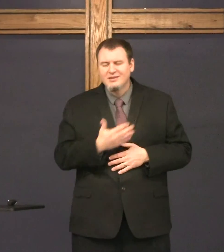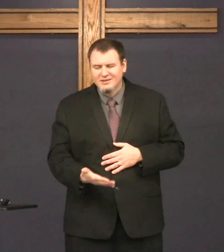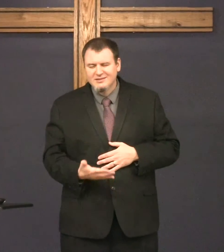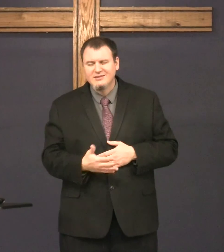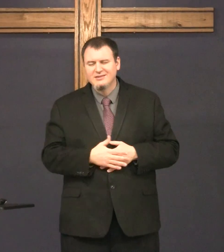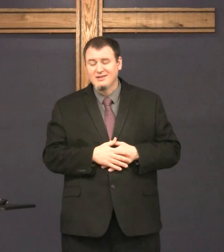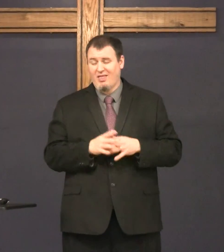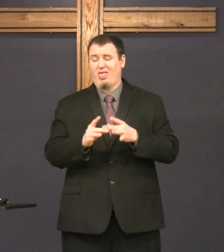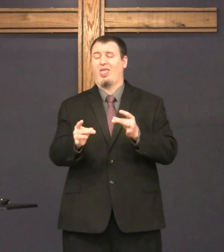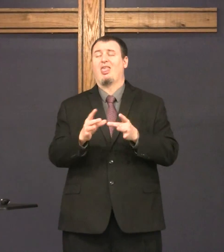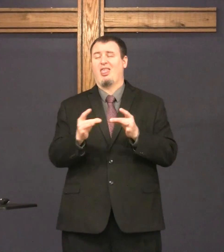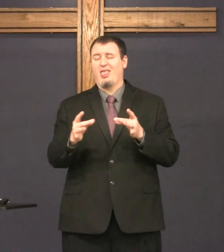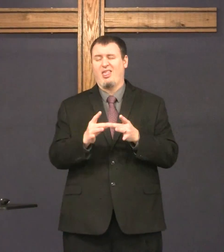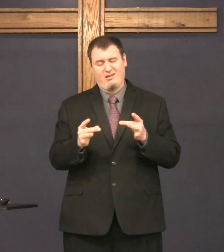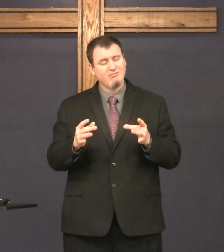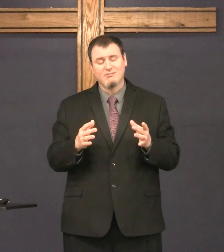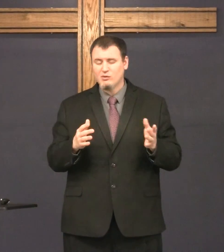We are thankful for His willingness.